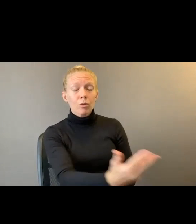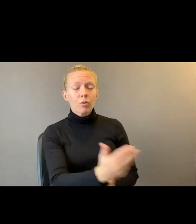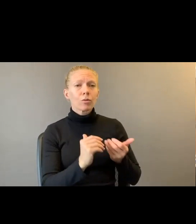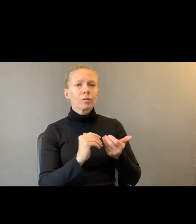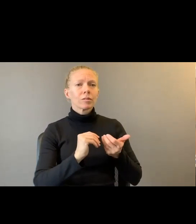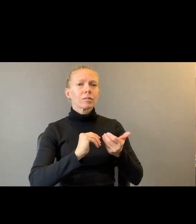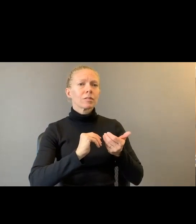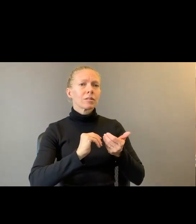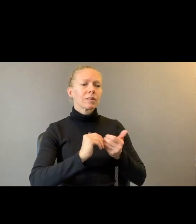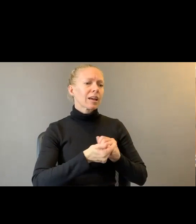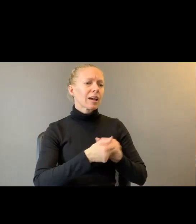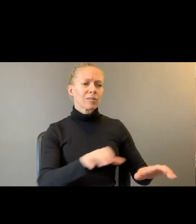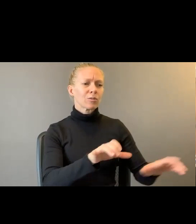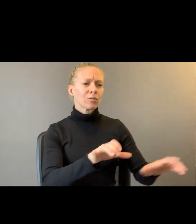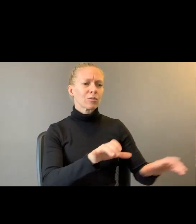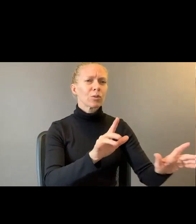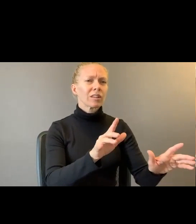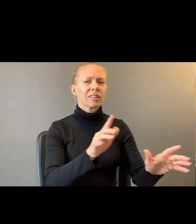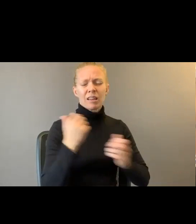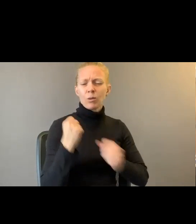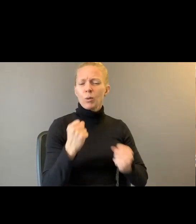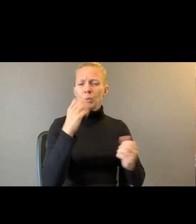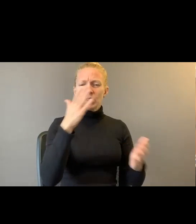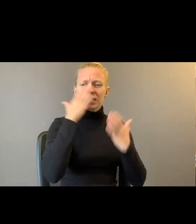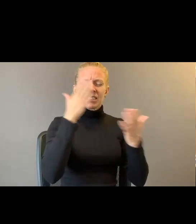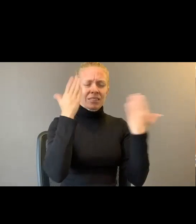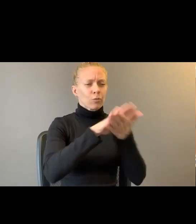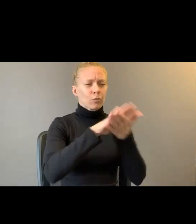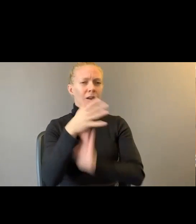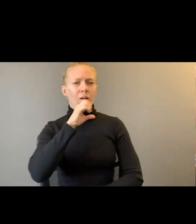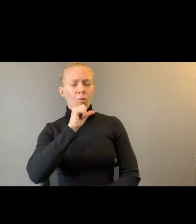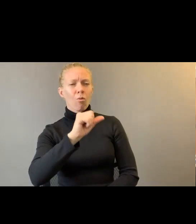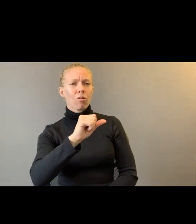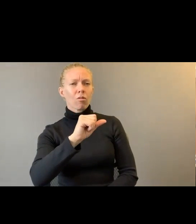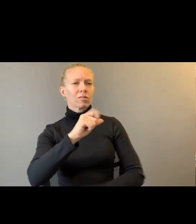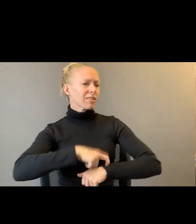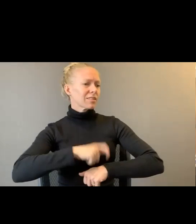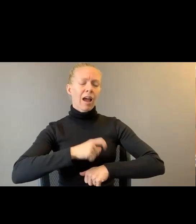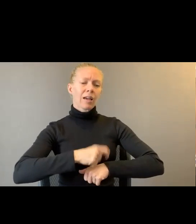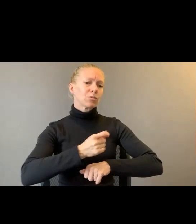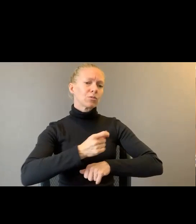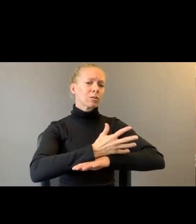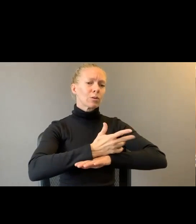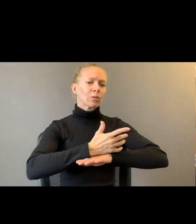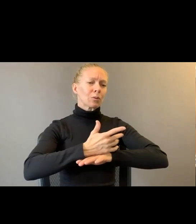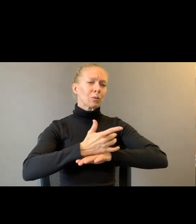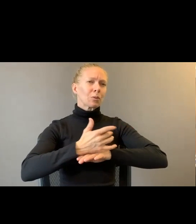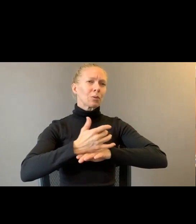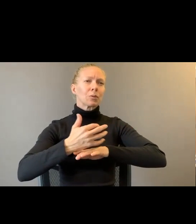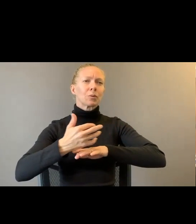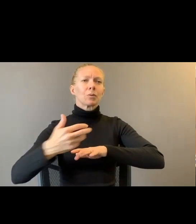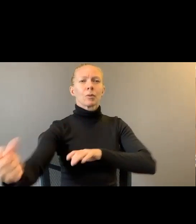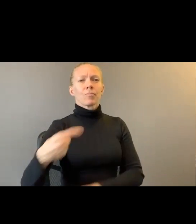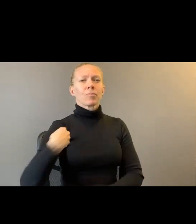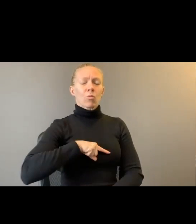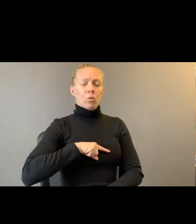The hound's tooth stench of olding. That time just runs itself out. That we Sisyphus ourselves to